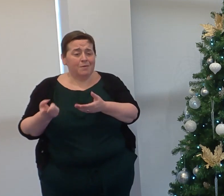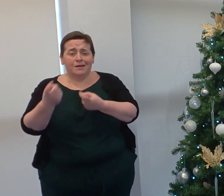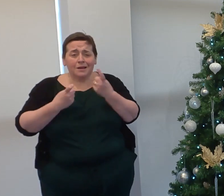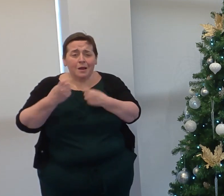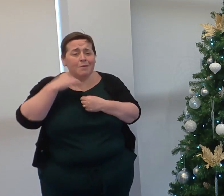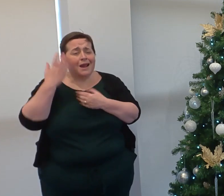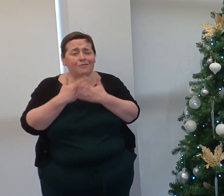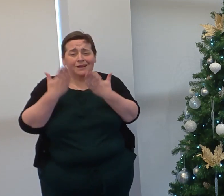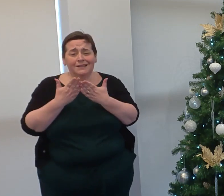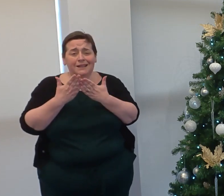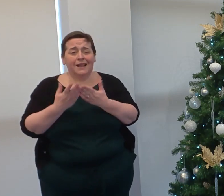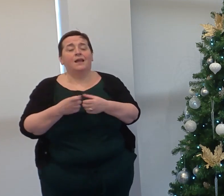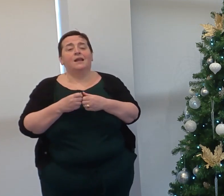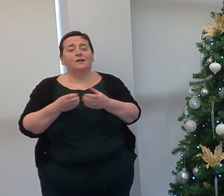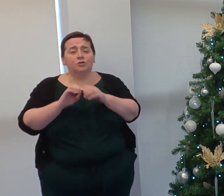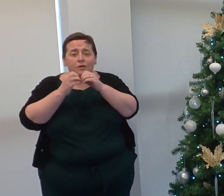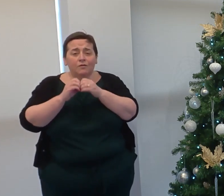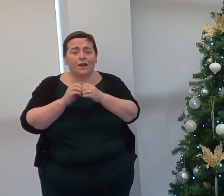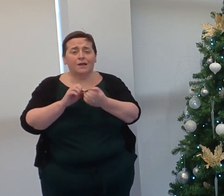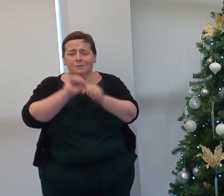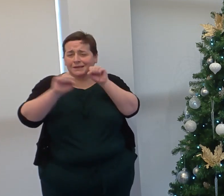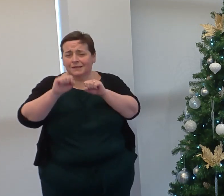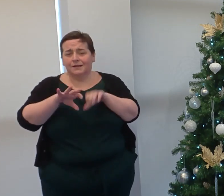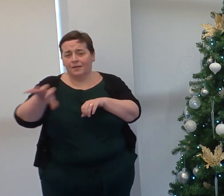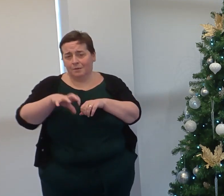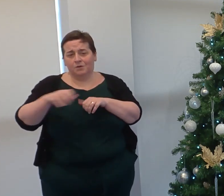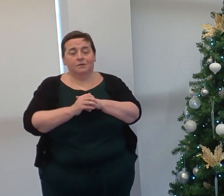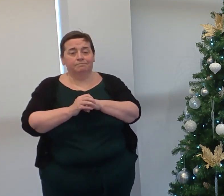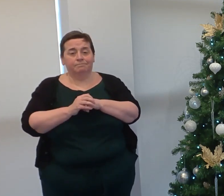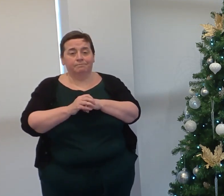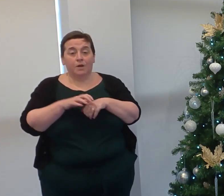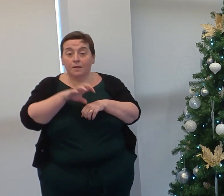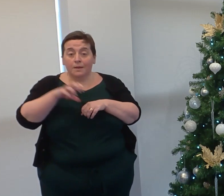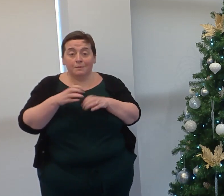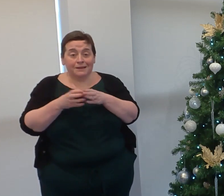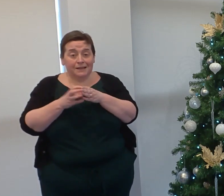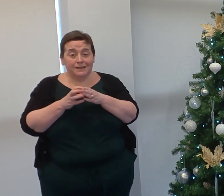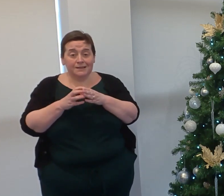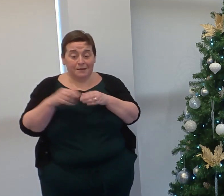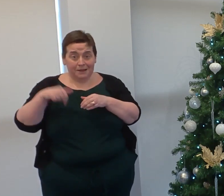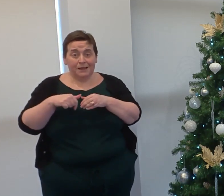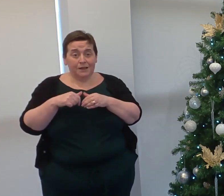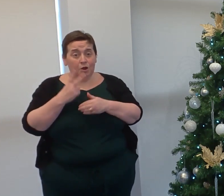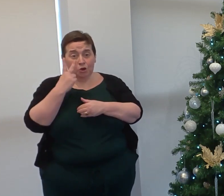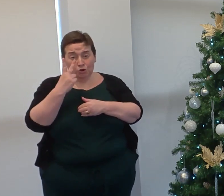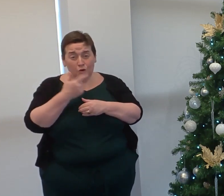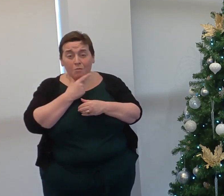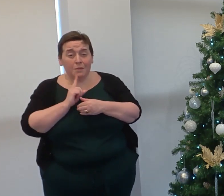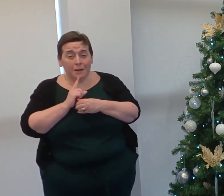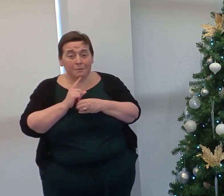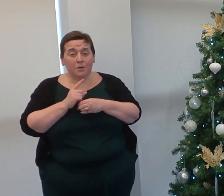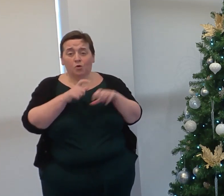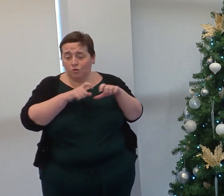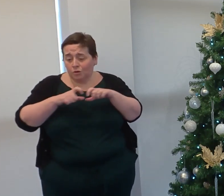develop and maintain our campus. Our maintenance team in-house consists of only two who keep the operation of the